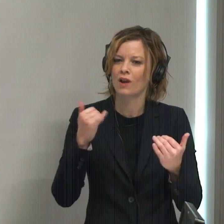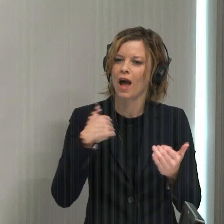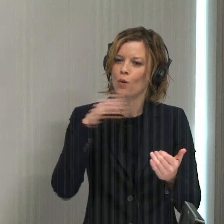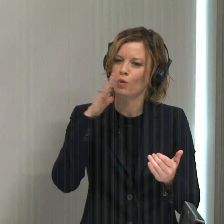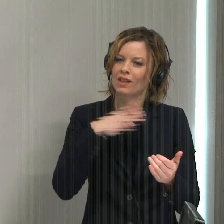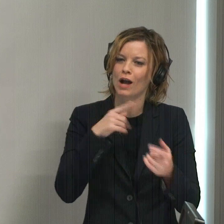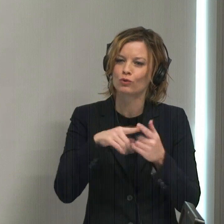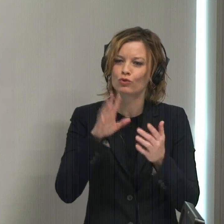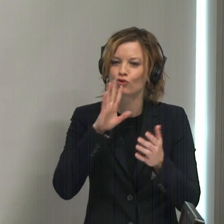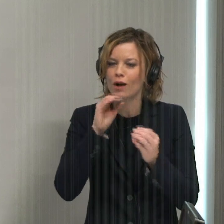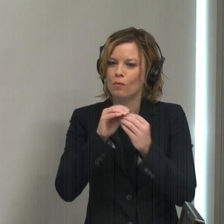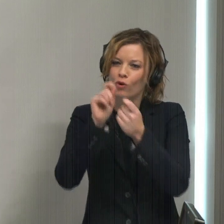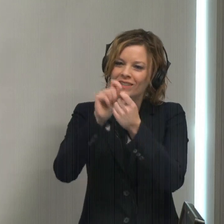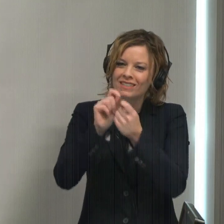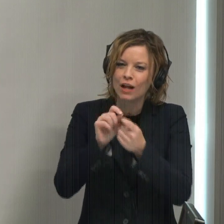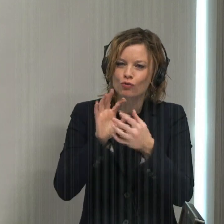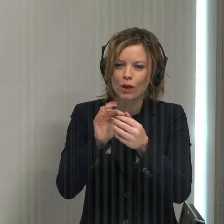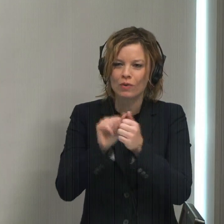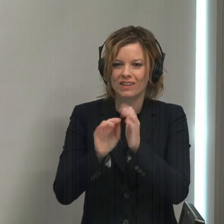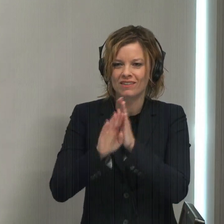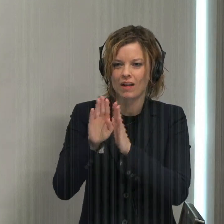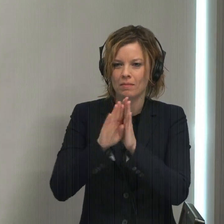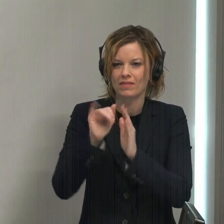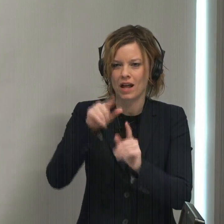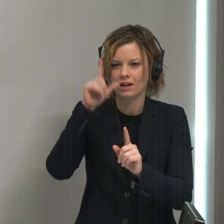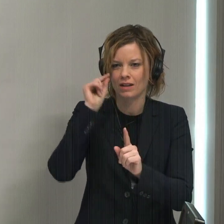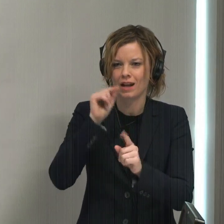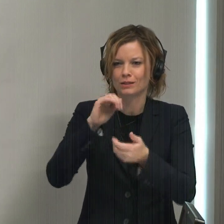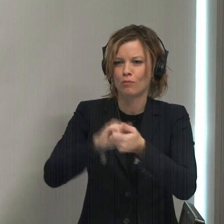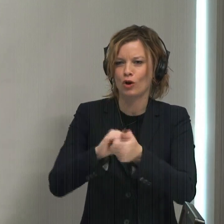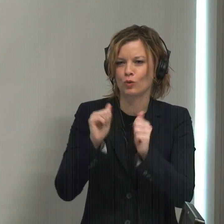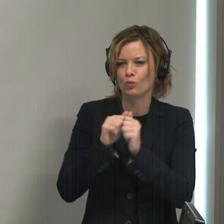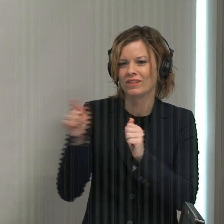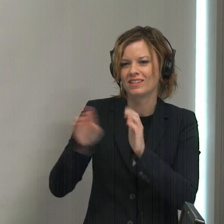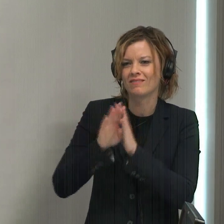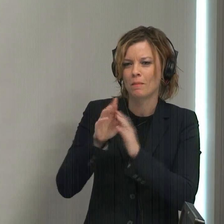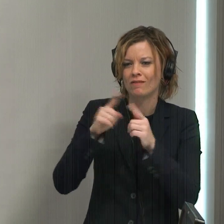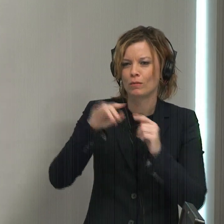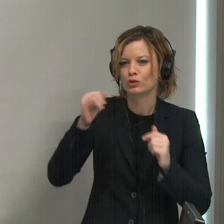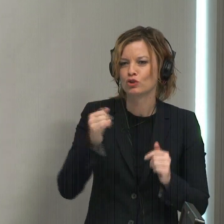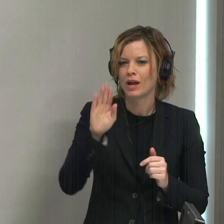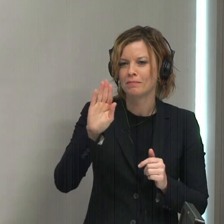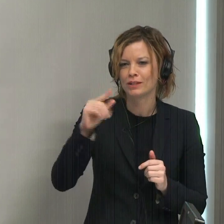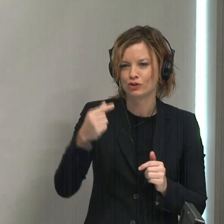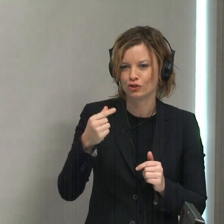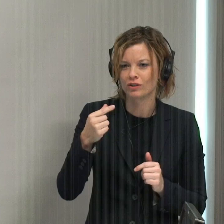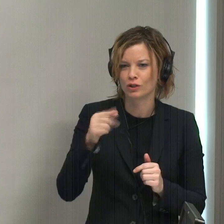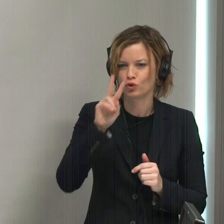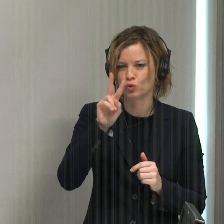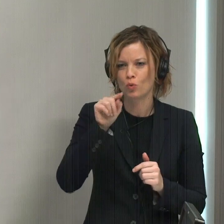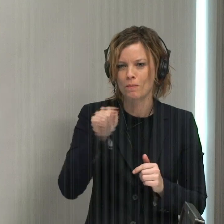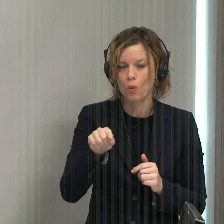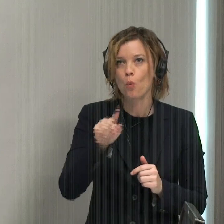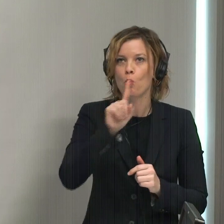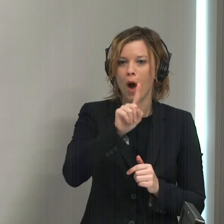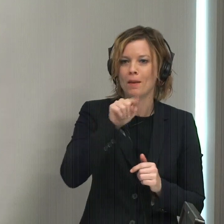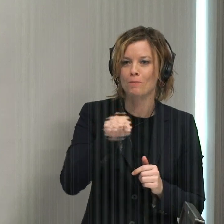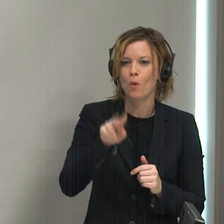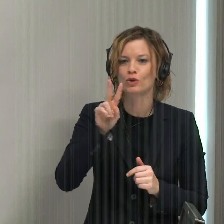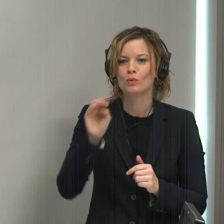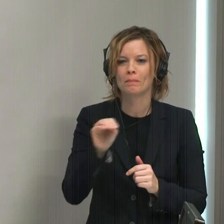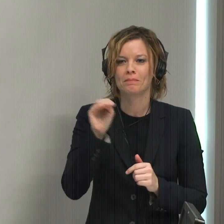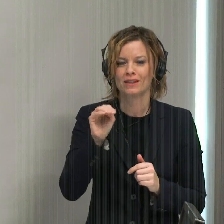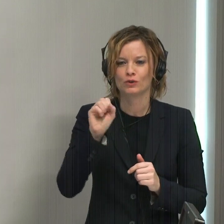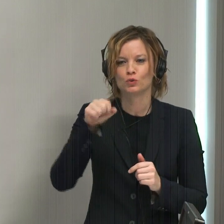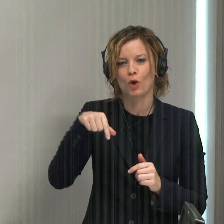in some more detail about the development. Gallaudet is partnering with development firm JBG in a 1.2 million